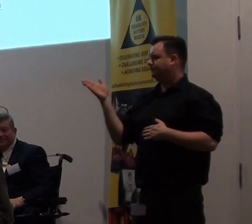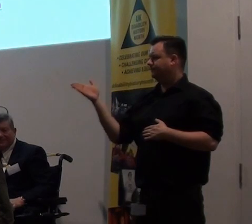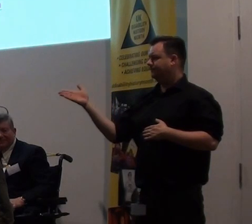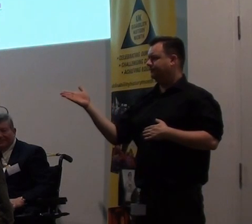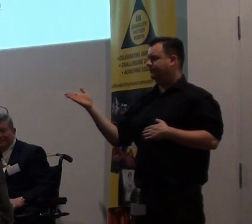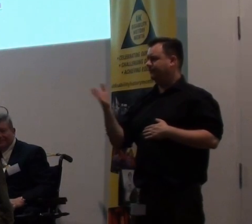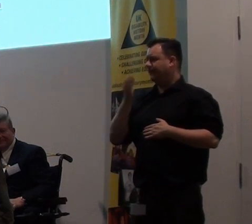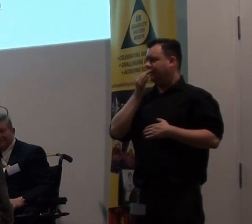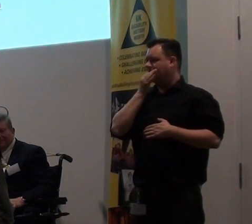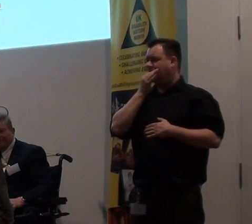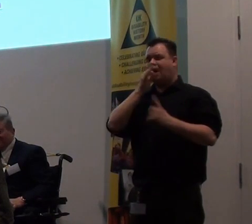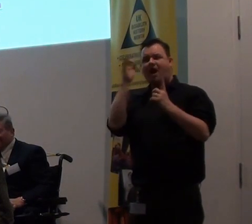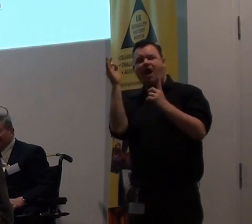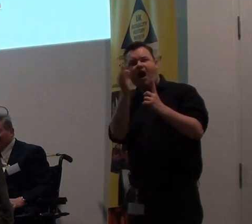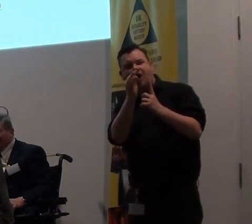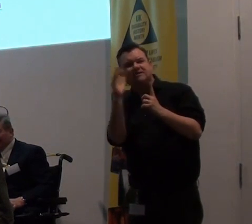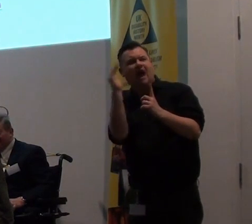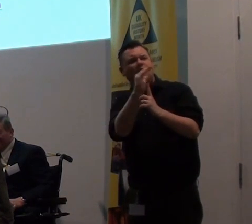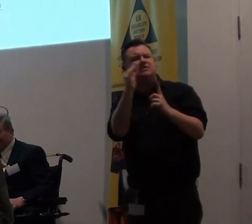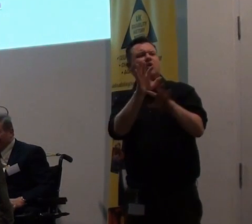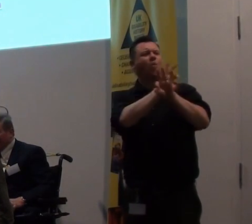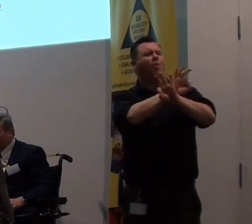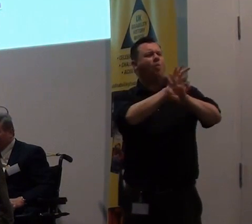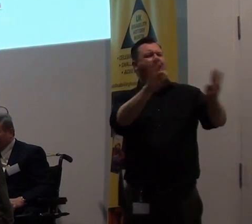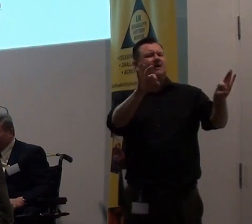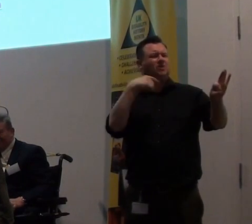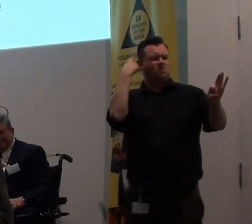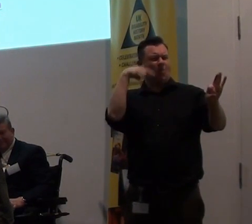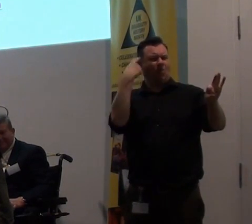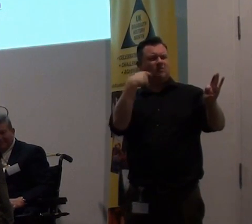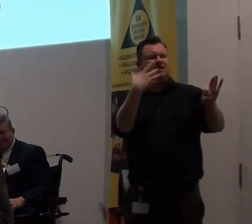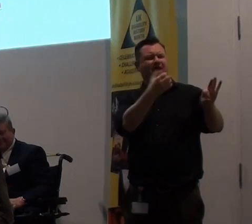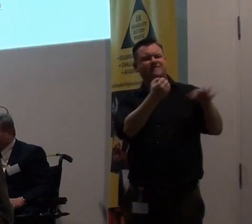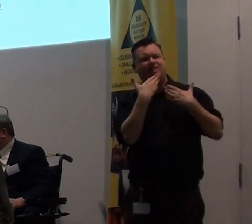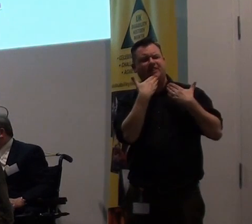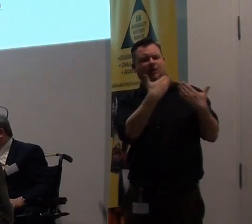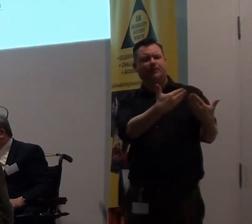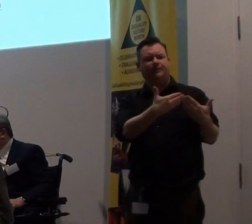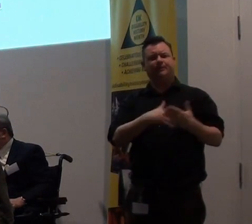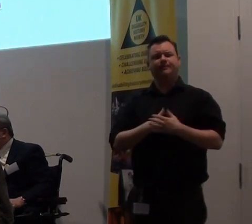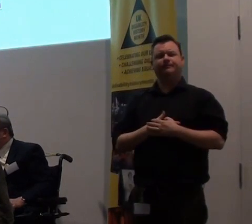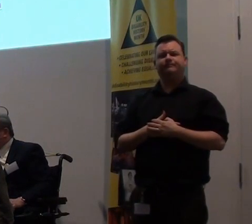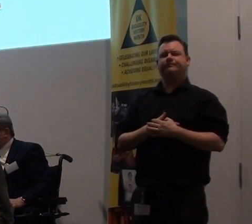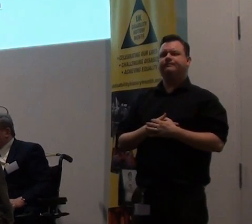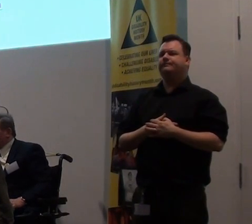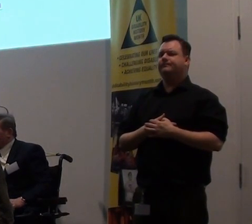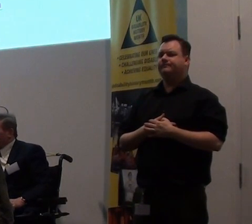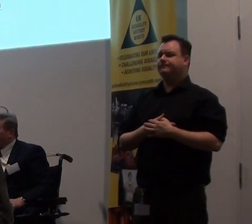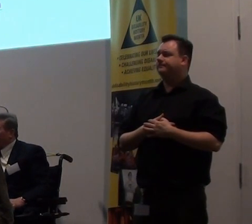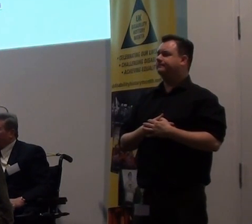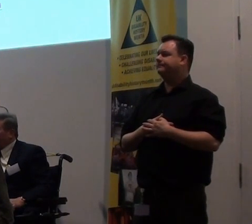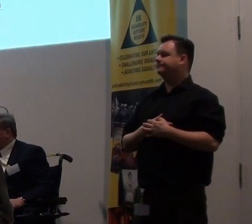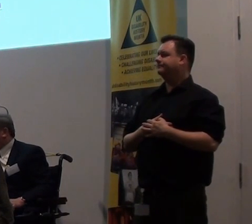different ways